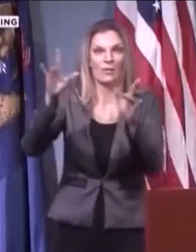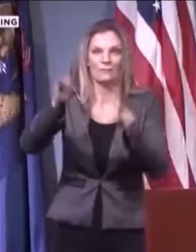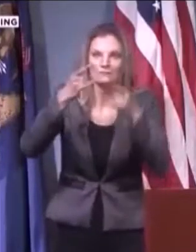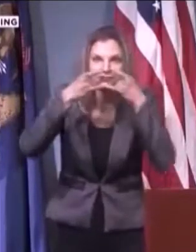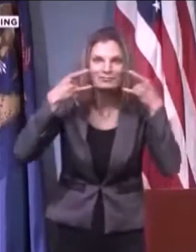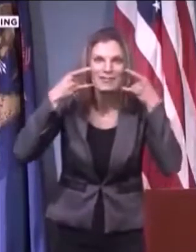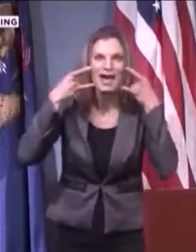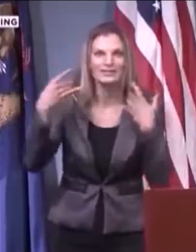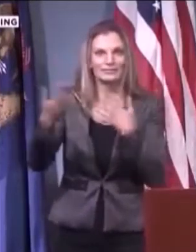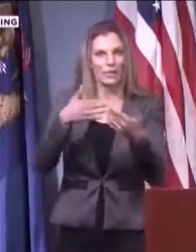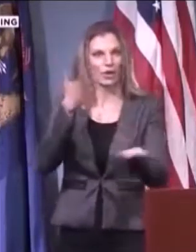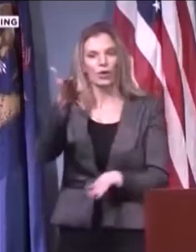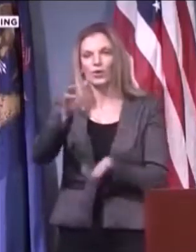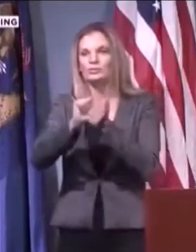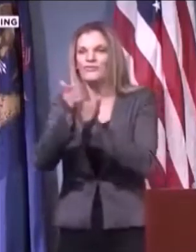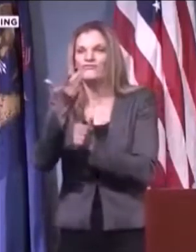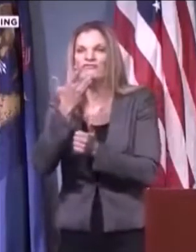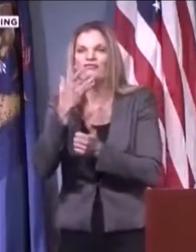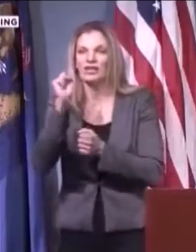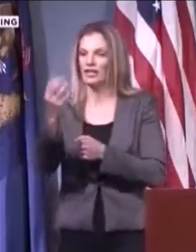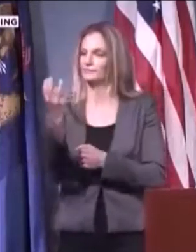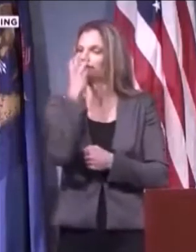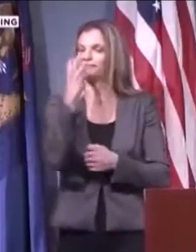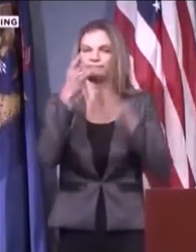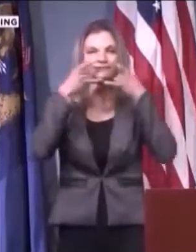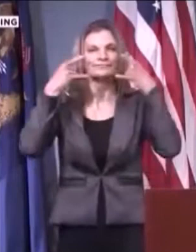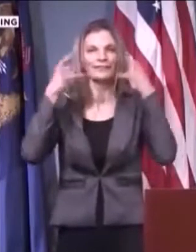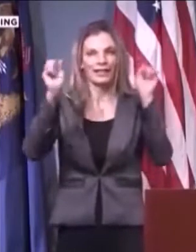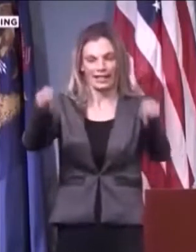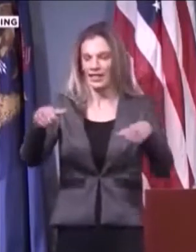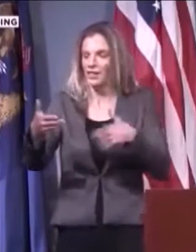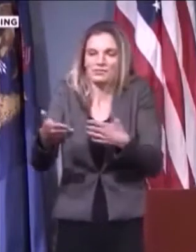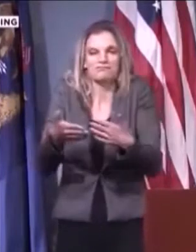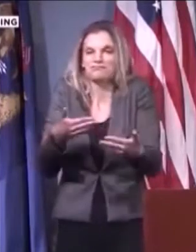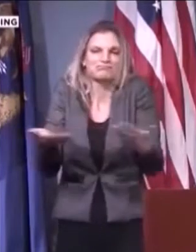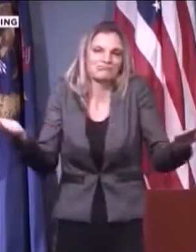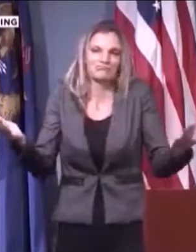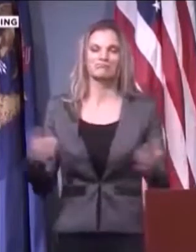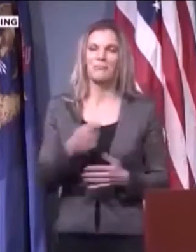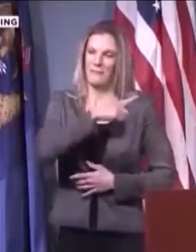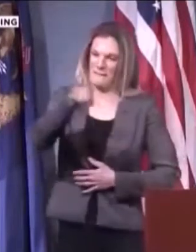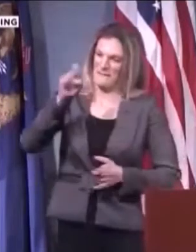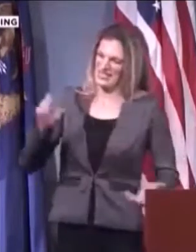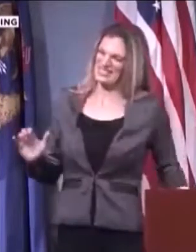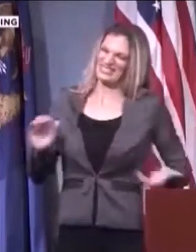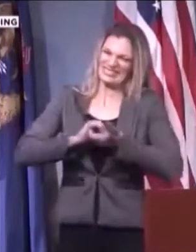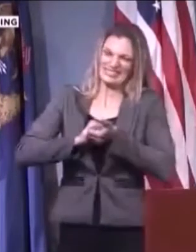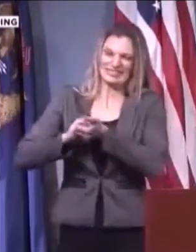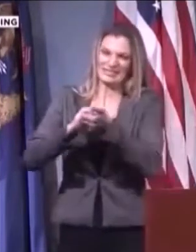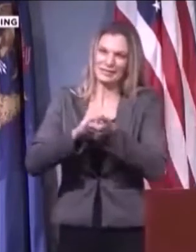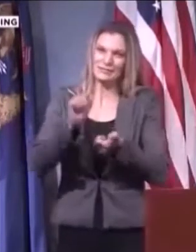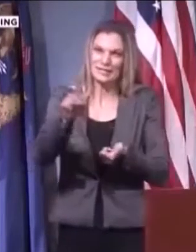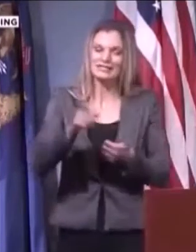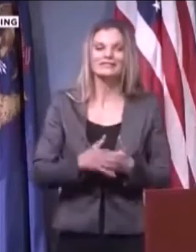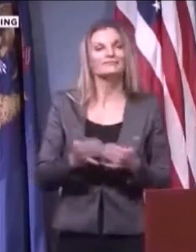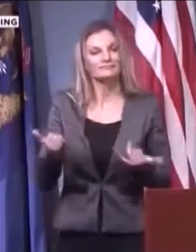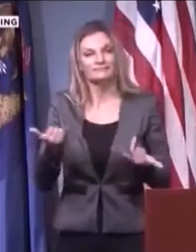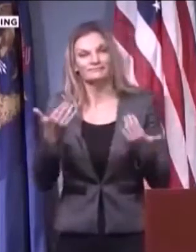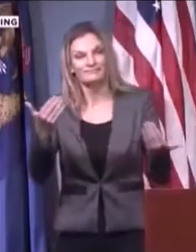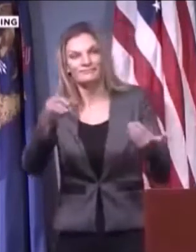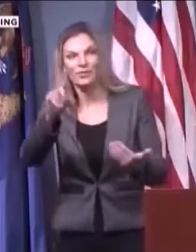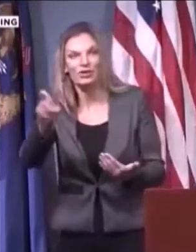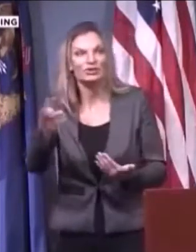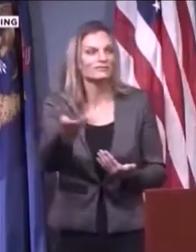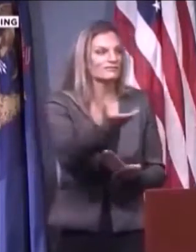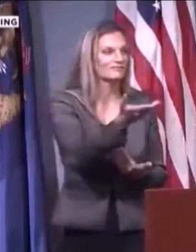end, discussing masks and trying to get Michigan citizens to fight each other over the masks, more or